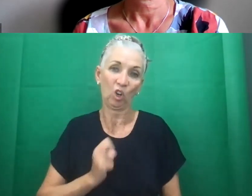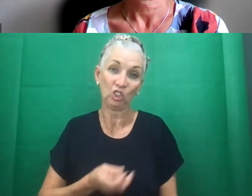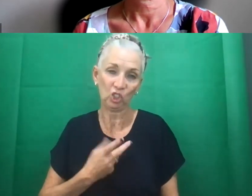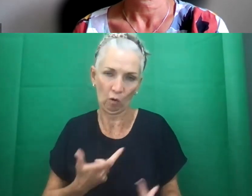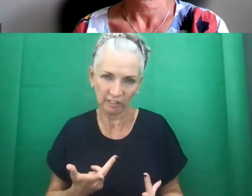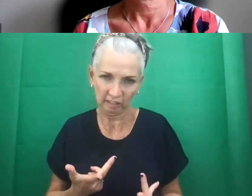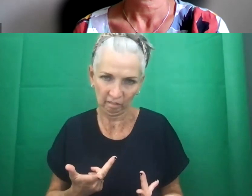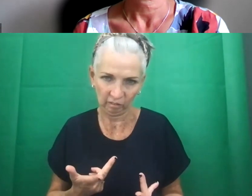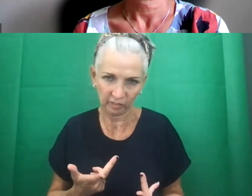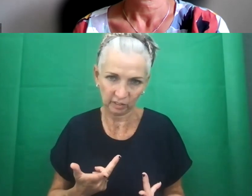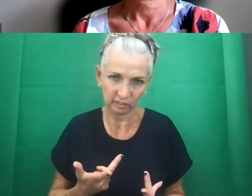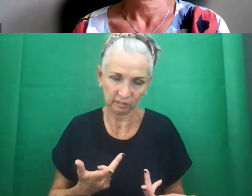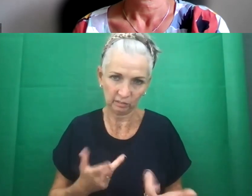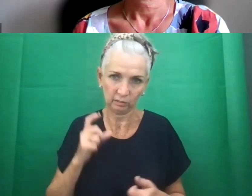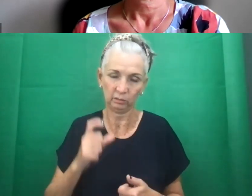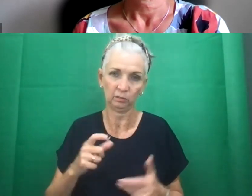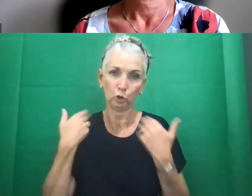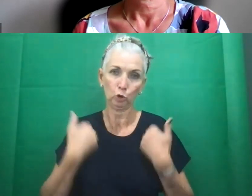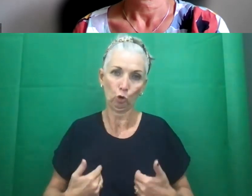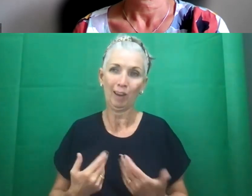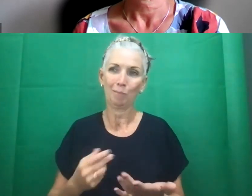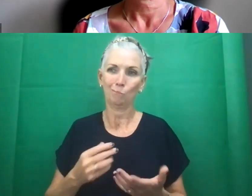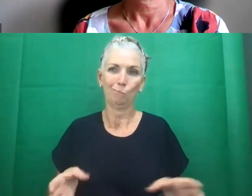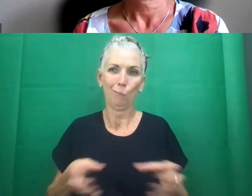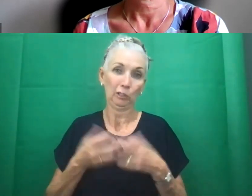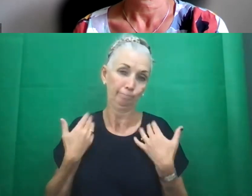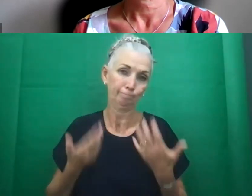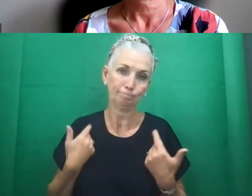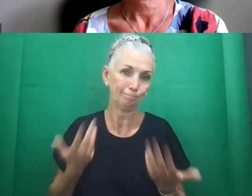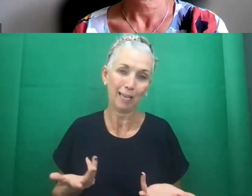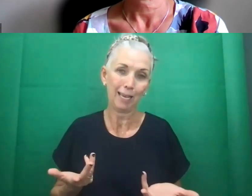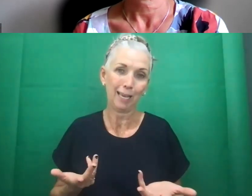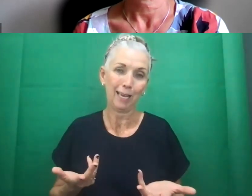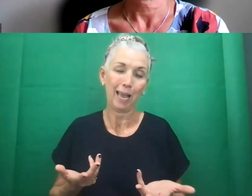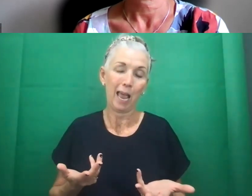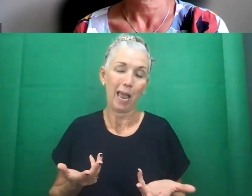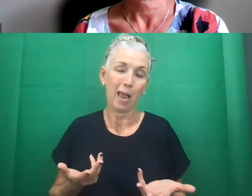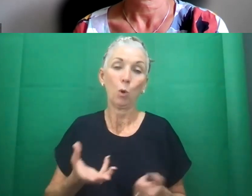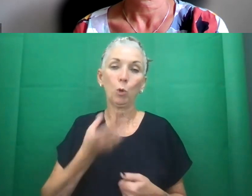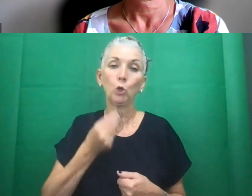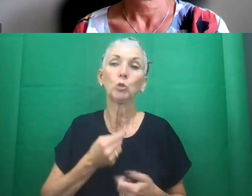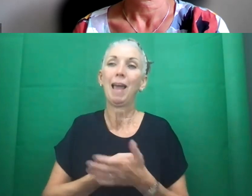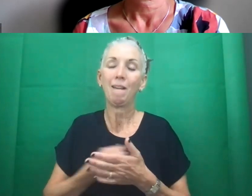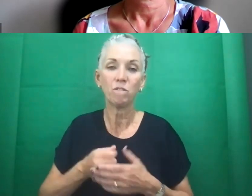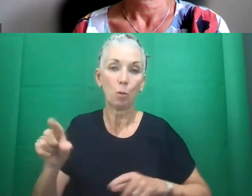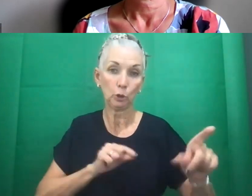particular hopes. I mean, we will use every opportunity. So if they when there is a new leader, we will write to them.